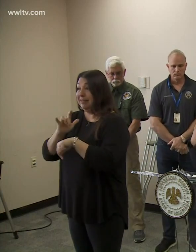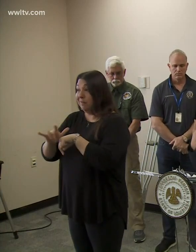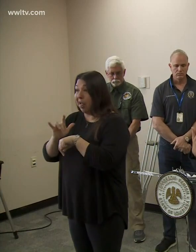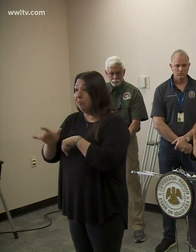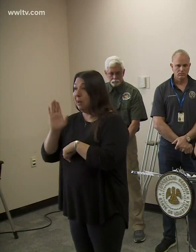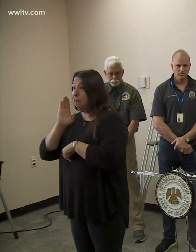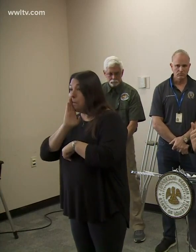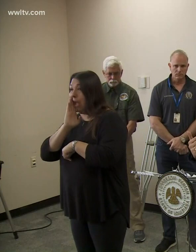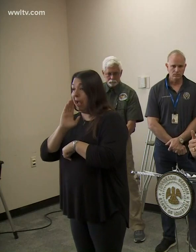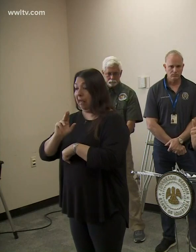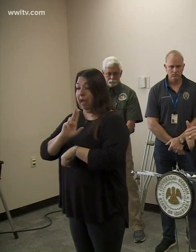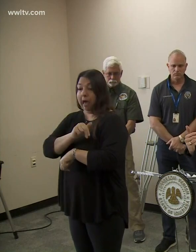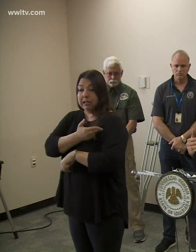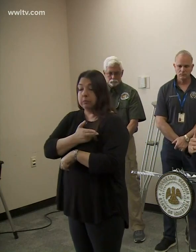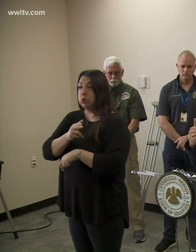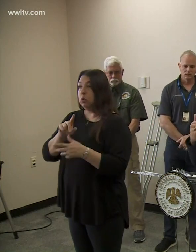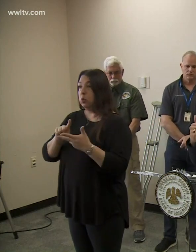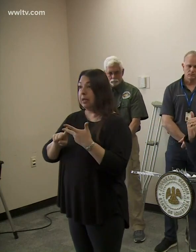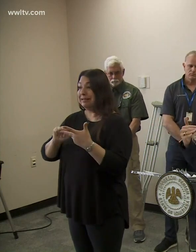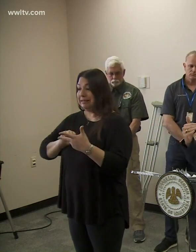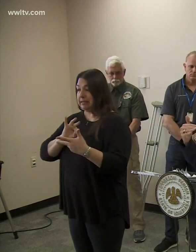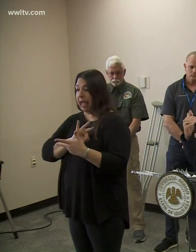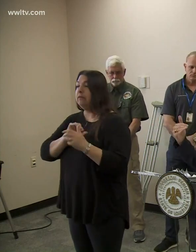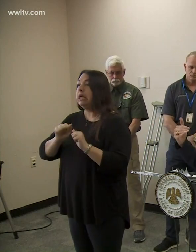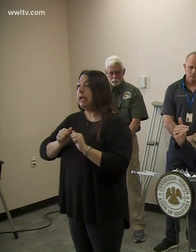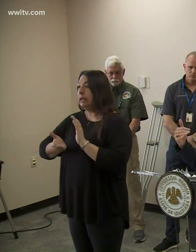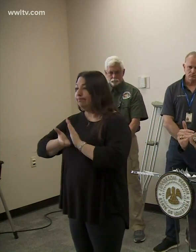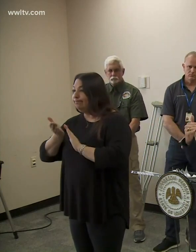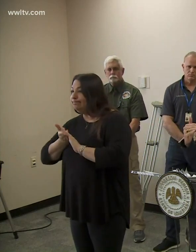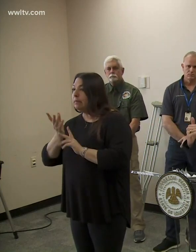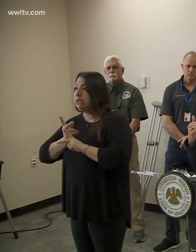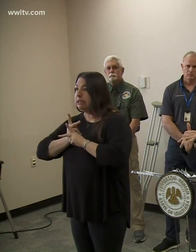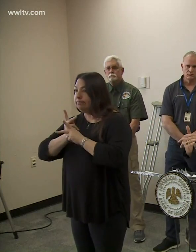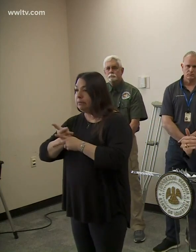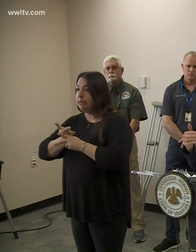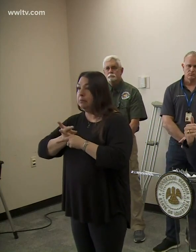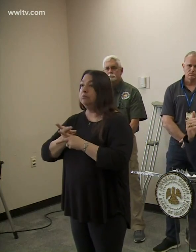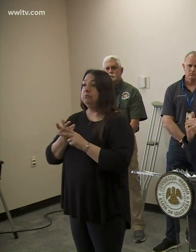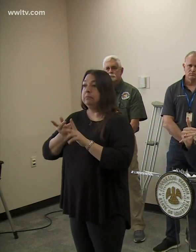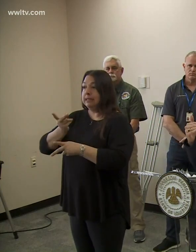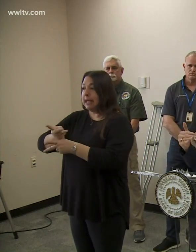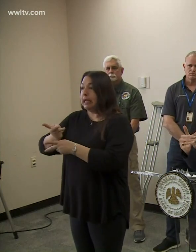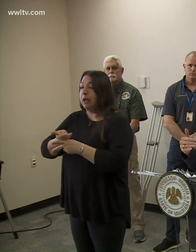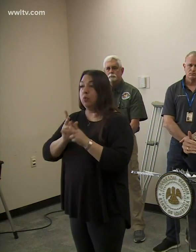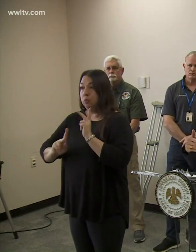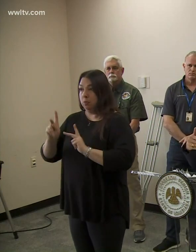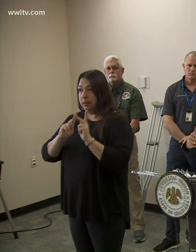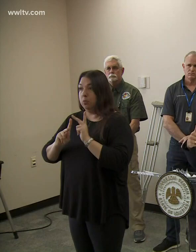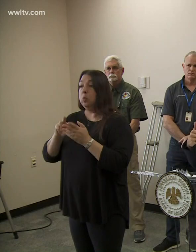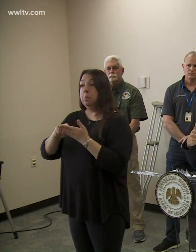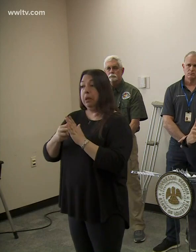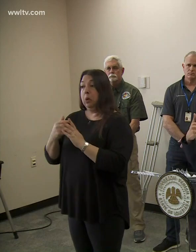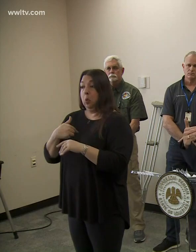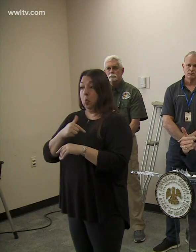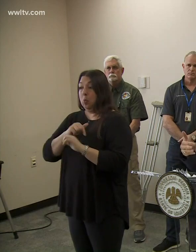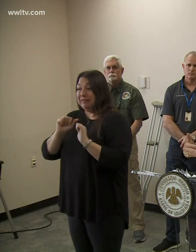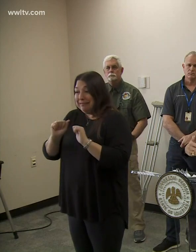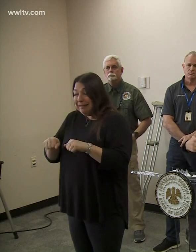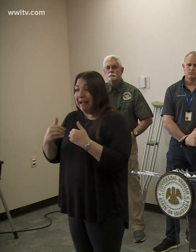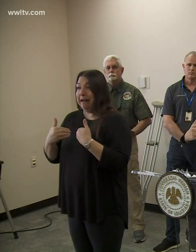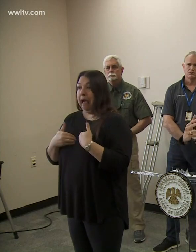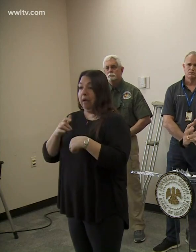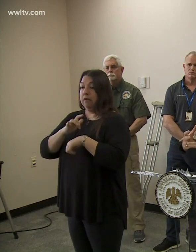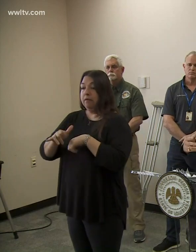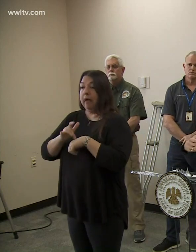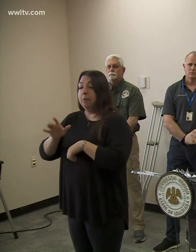the staffing is able to keep up with the demand and that we are able to truly have hospital